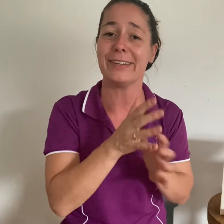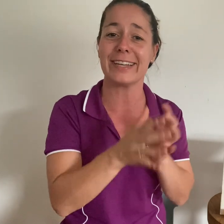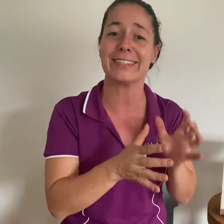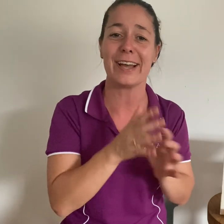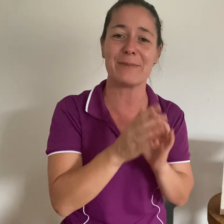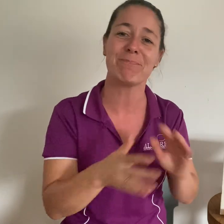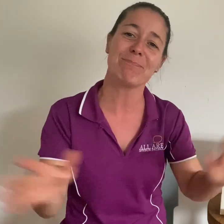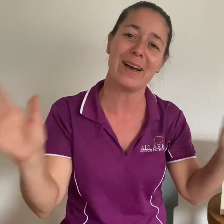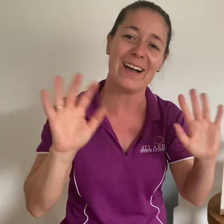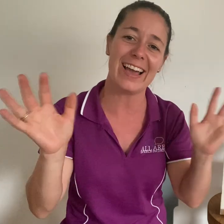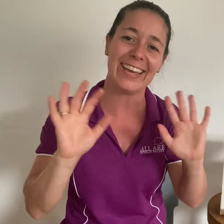next time. Bye.